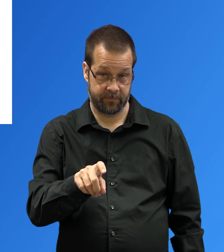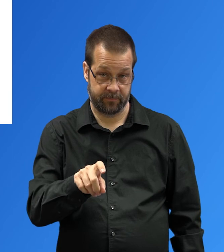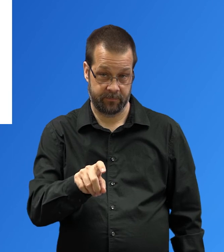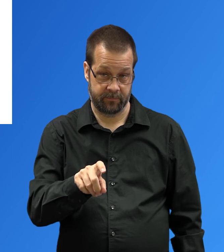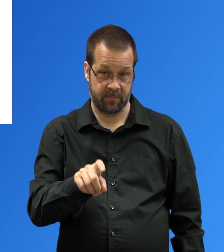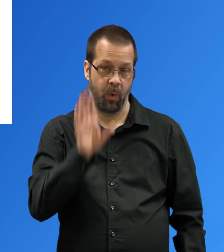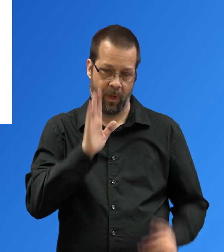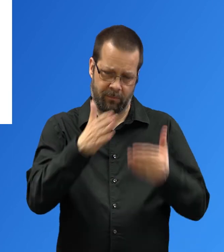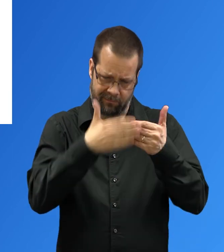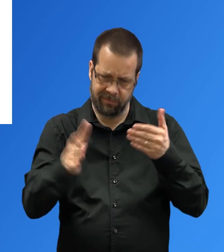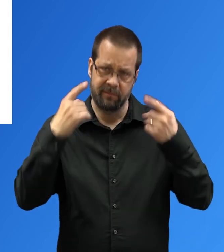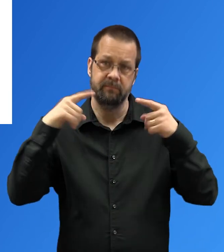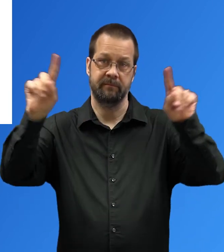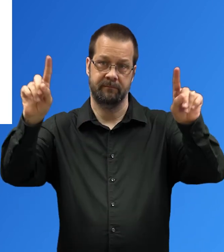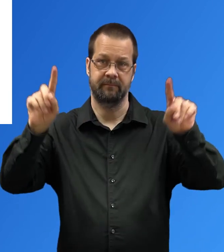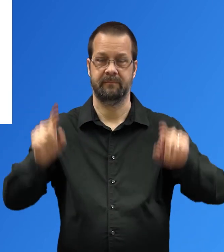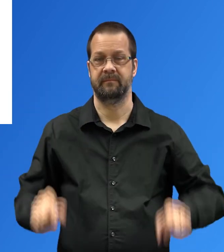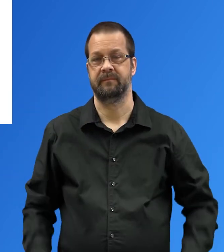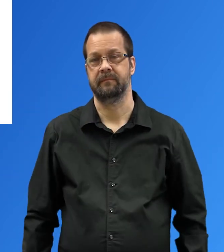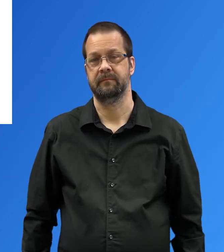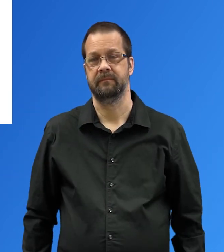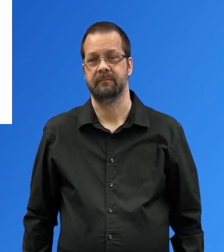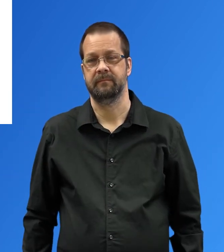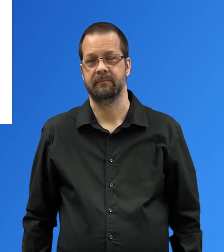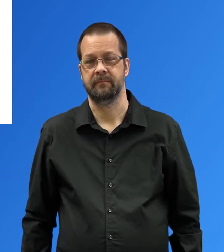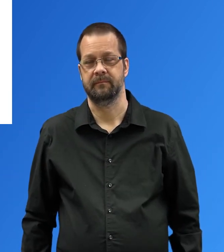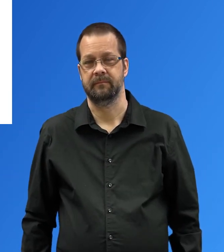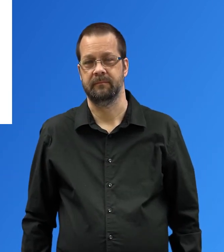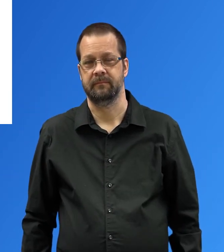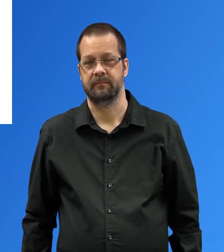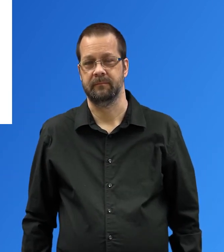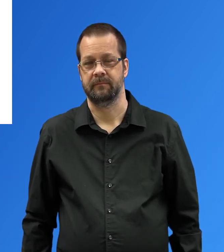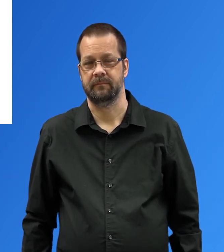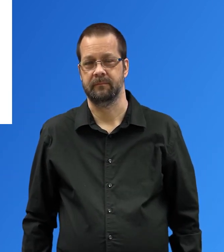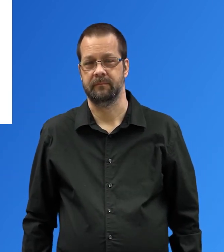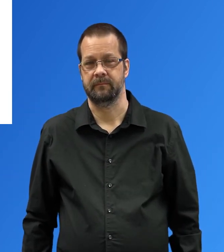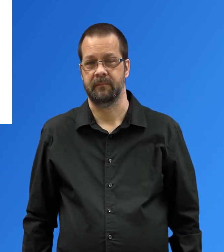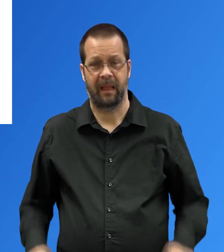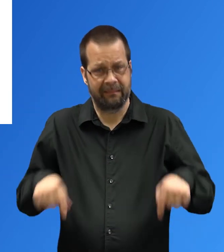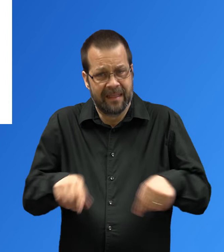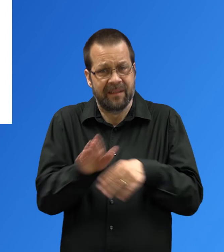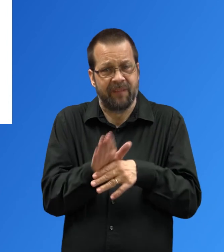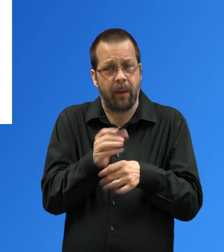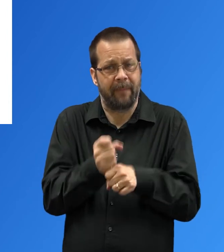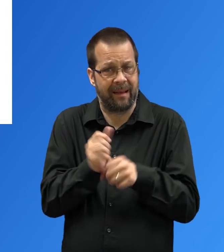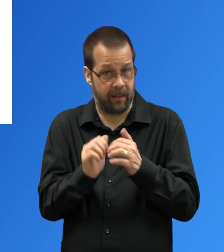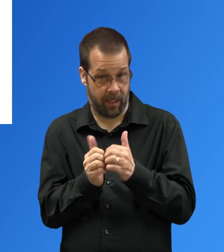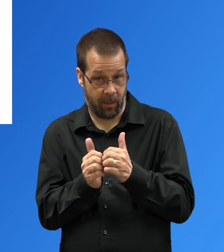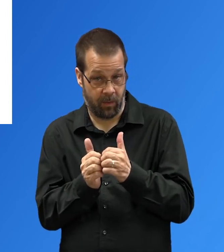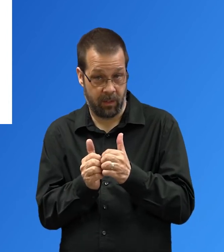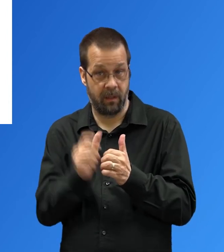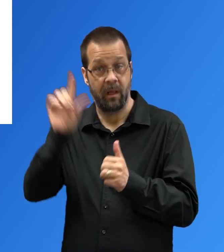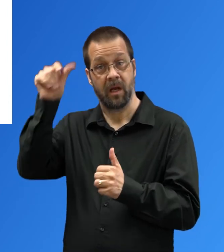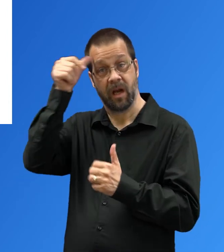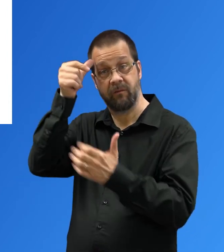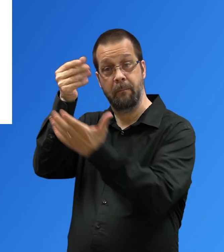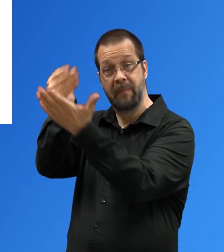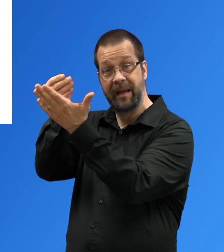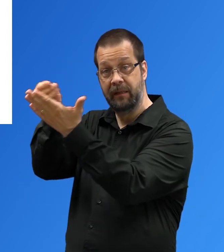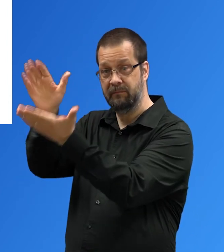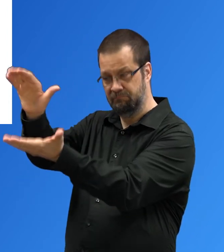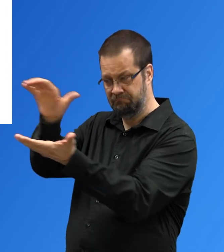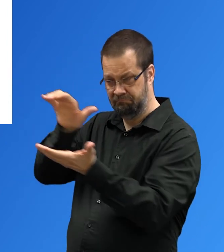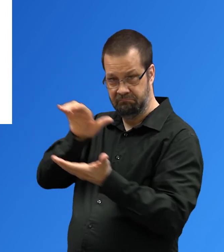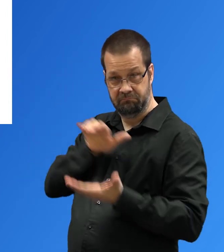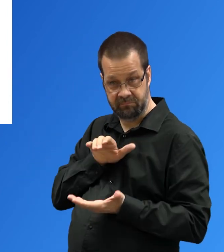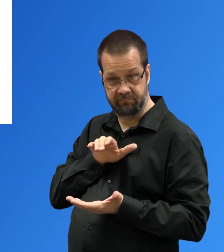The Rehabilitation Engineering Research Center for Wireless Inclusive Technologies The contents of this video were developed under a grant from the National Institute